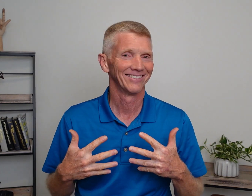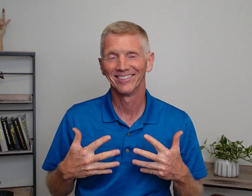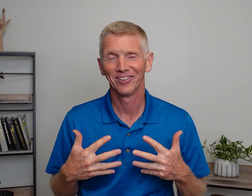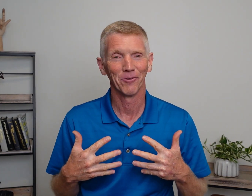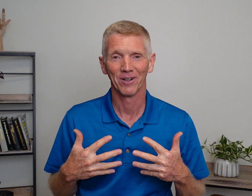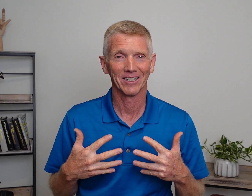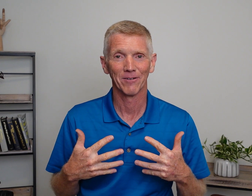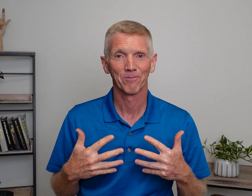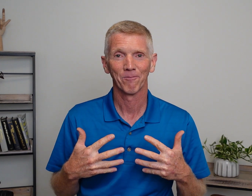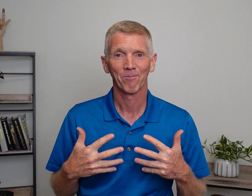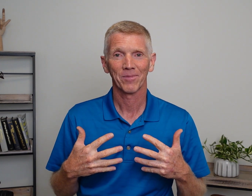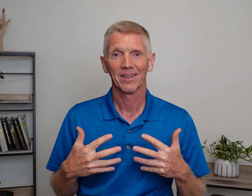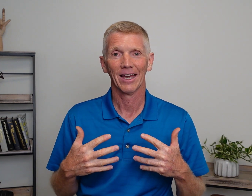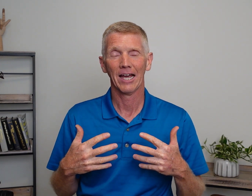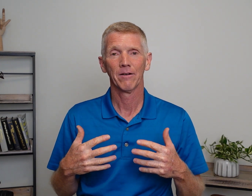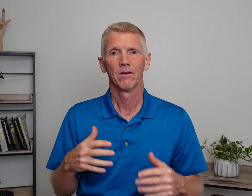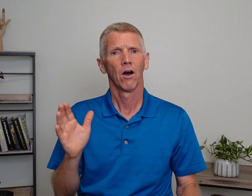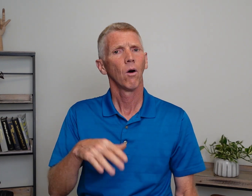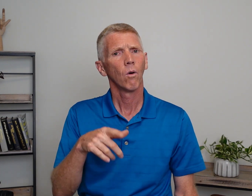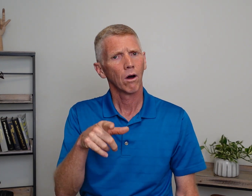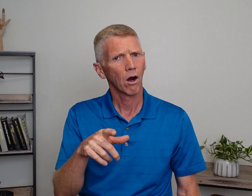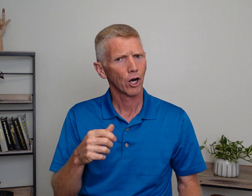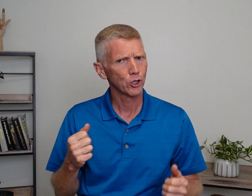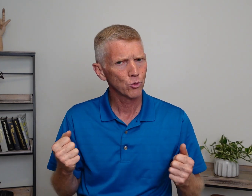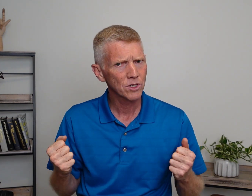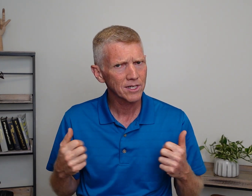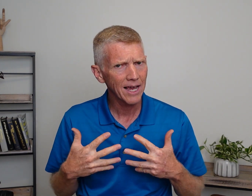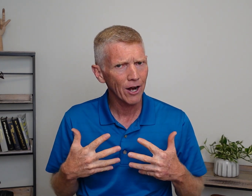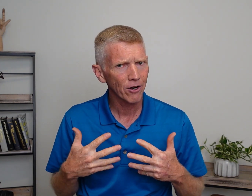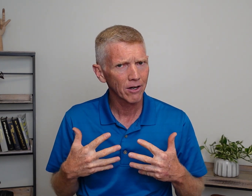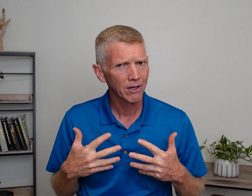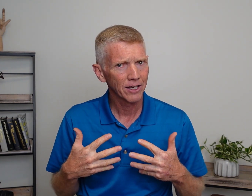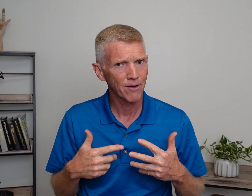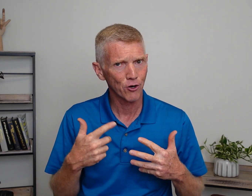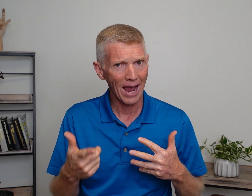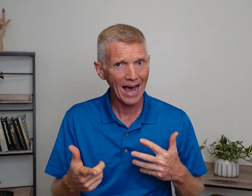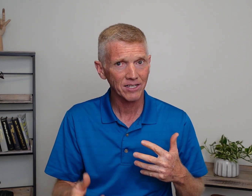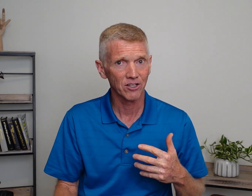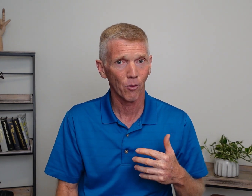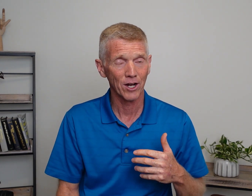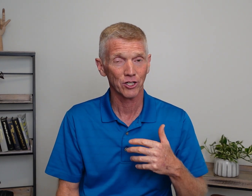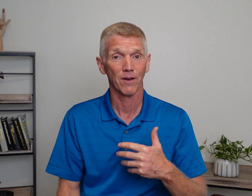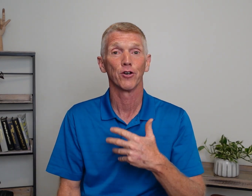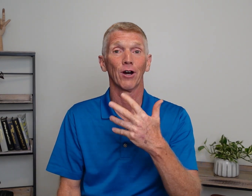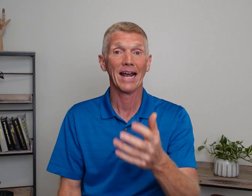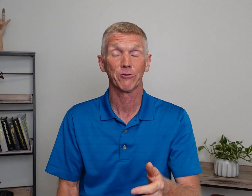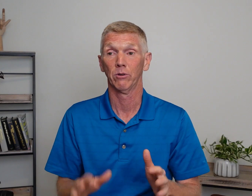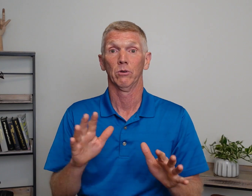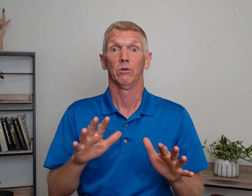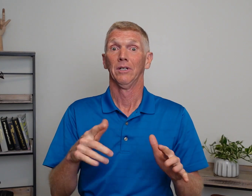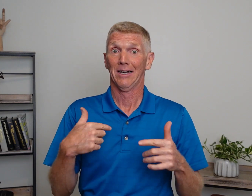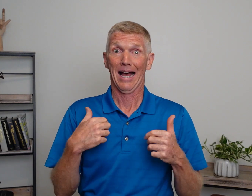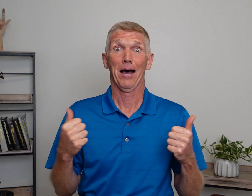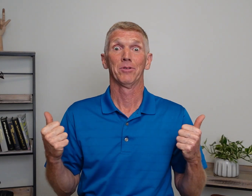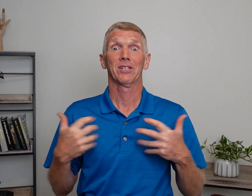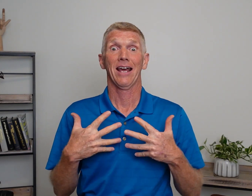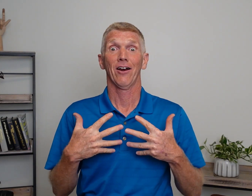Didn't work, did it? Okay? Oh, are you scared? If you're asking the question, if you're answering, oh, I'm scared.